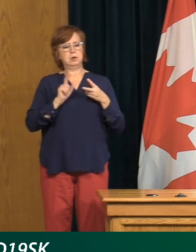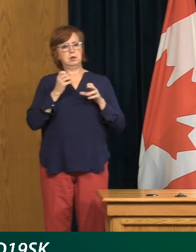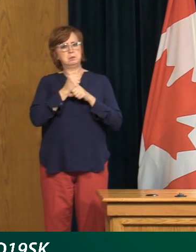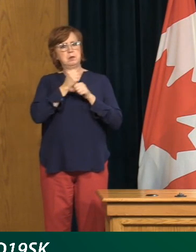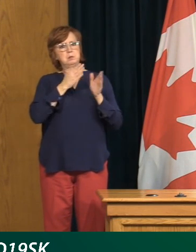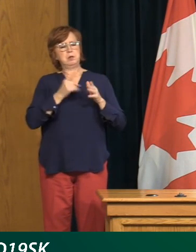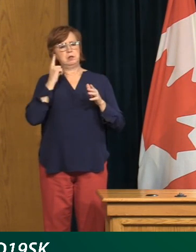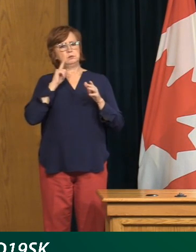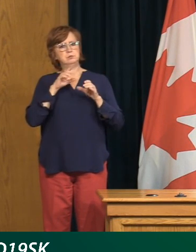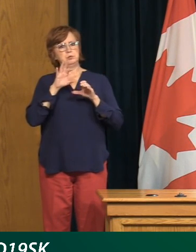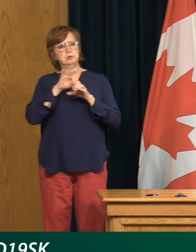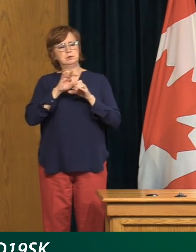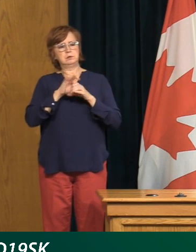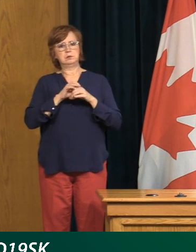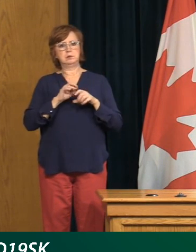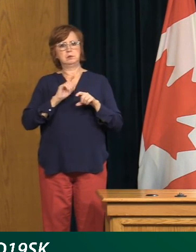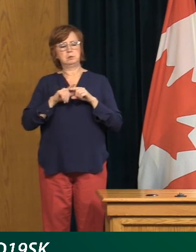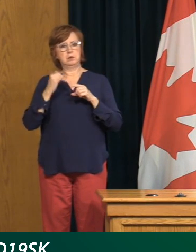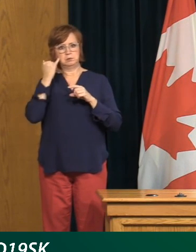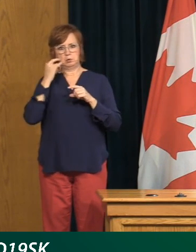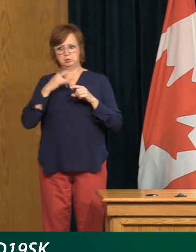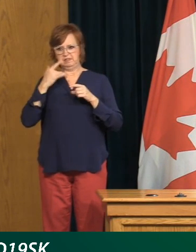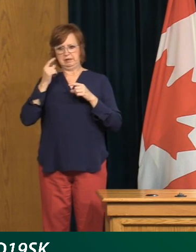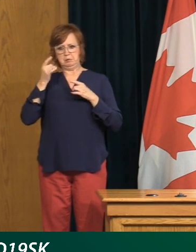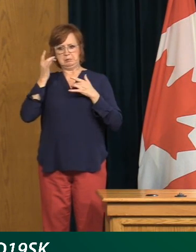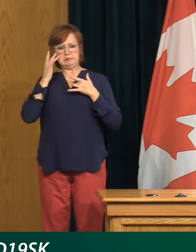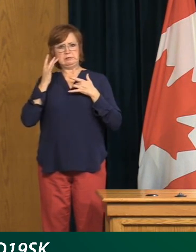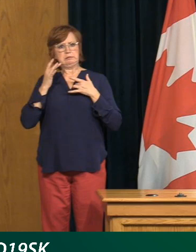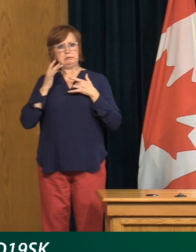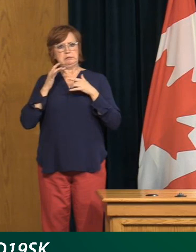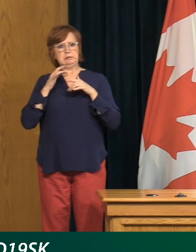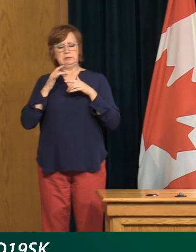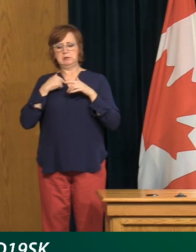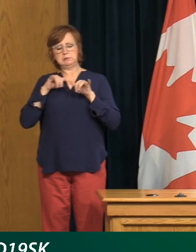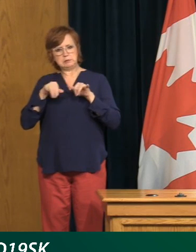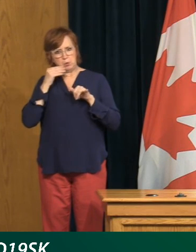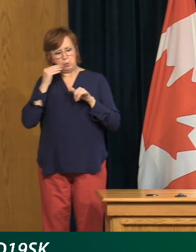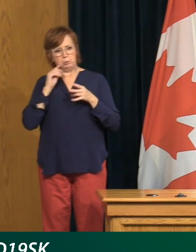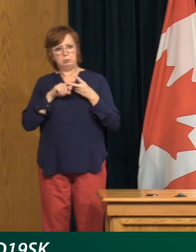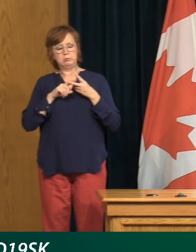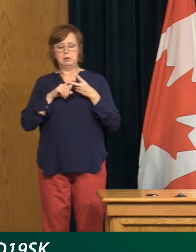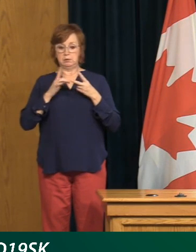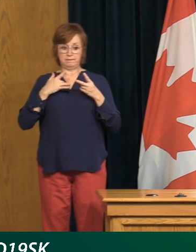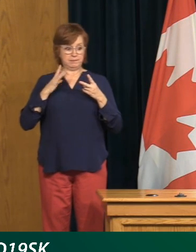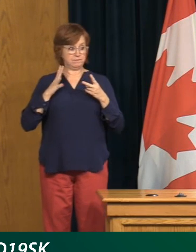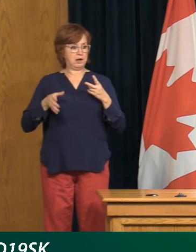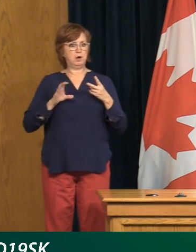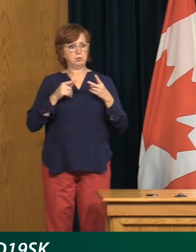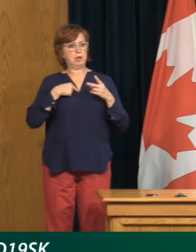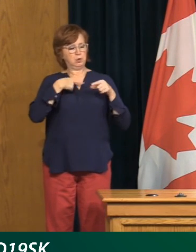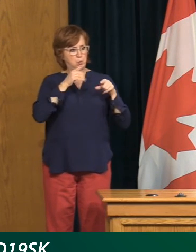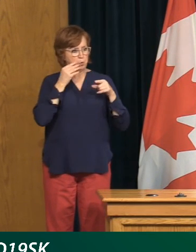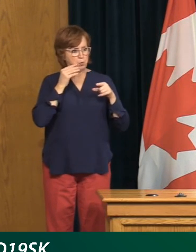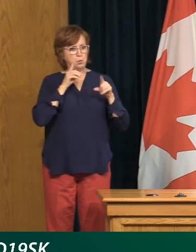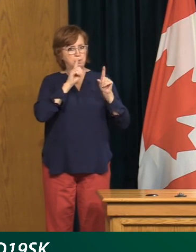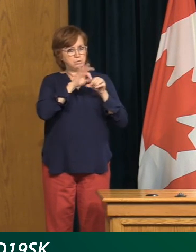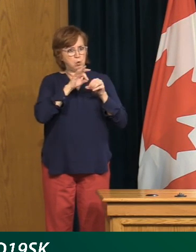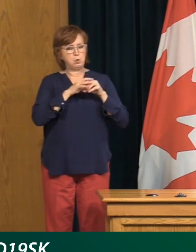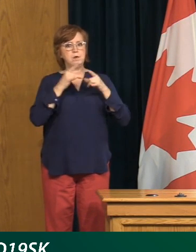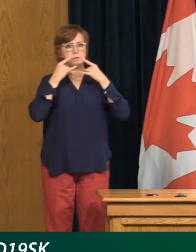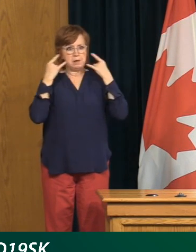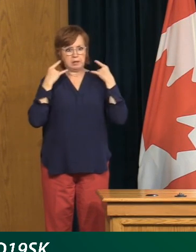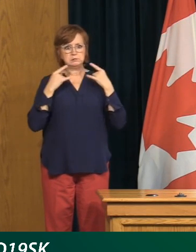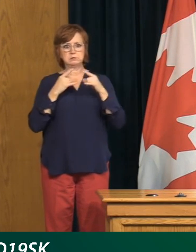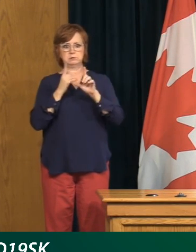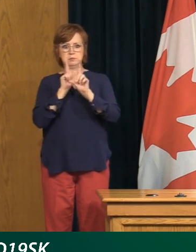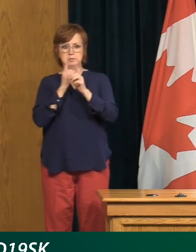But we shouldn't go to poll if we are unwell, absolutely. When we go, wear a mask, maintain your physical distance, follow all the guidelines. I